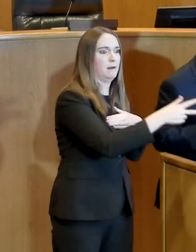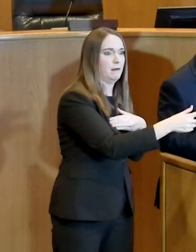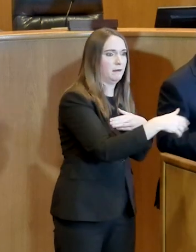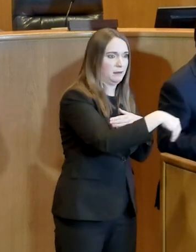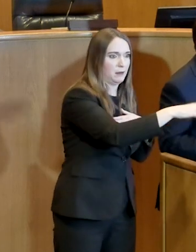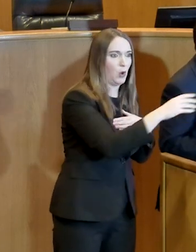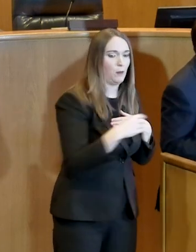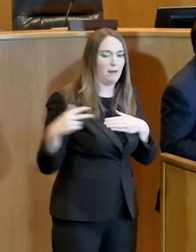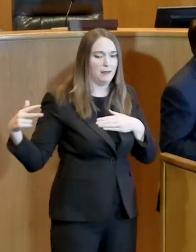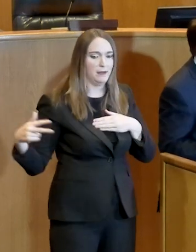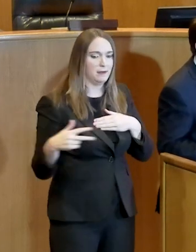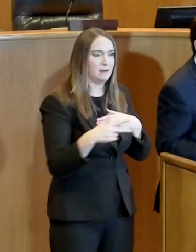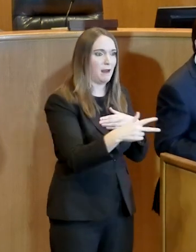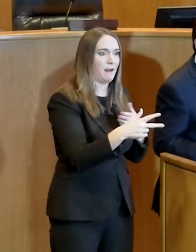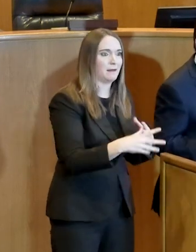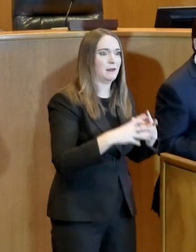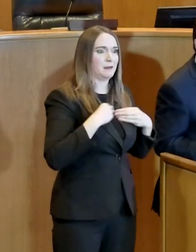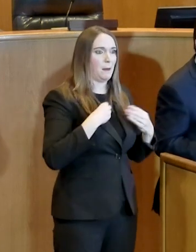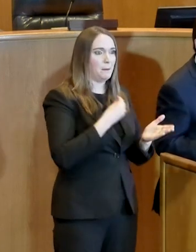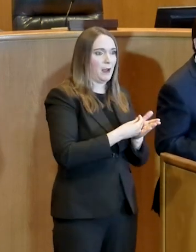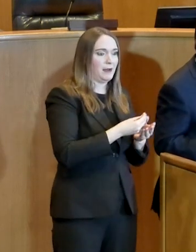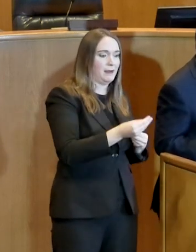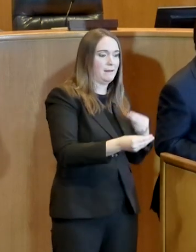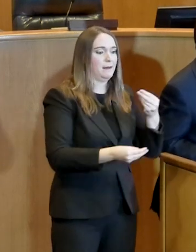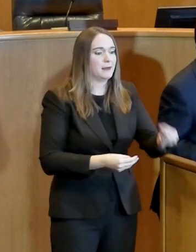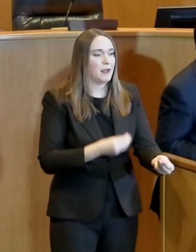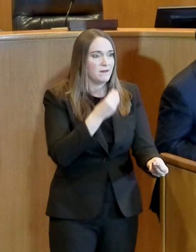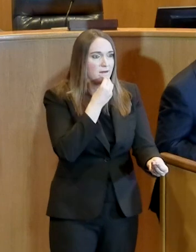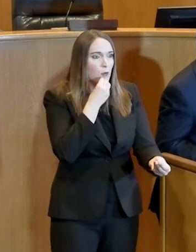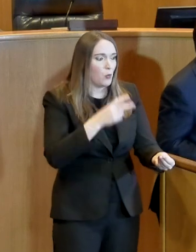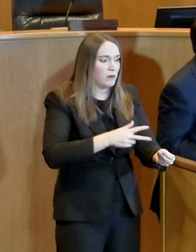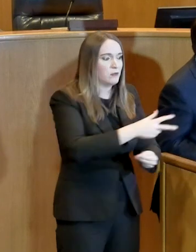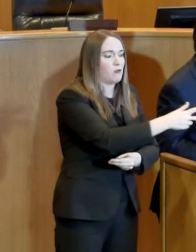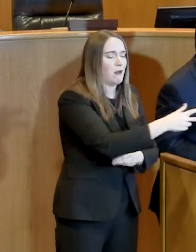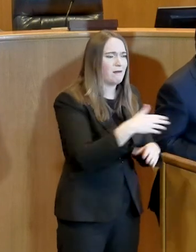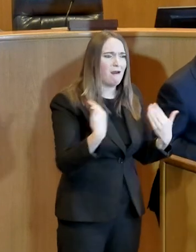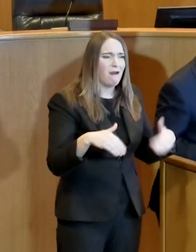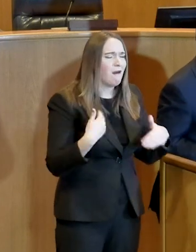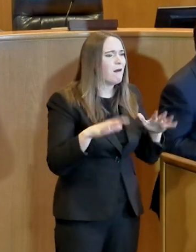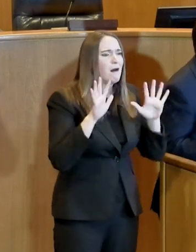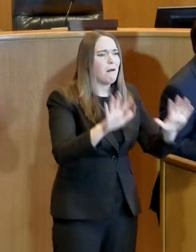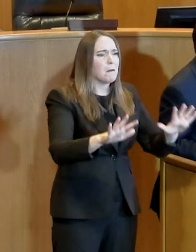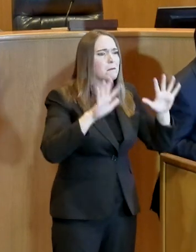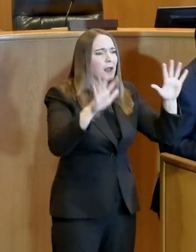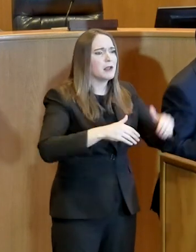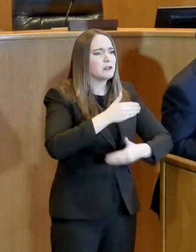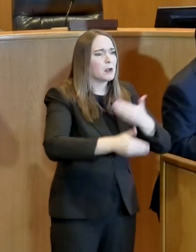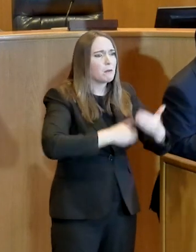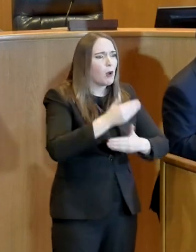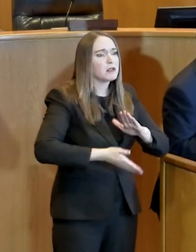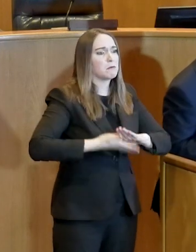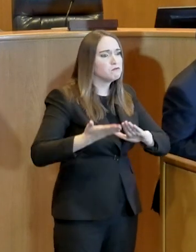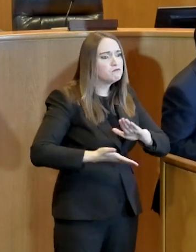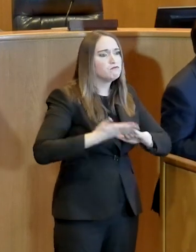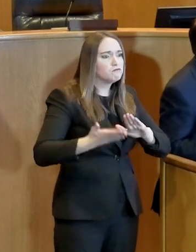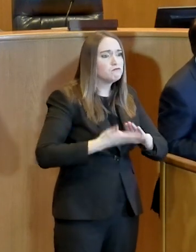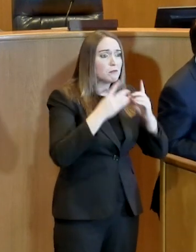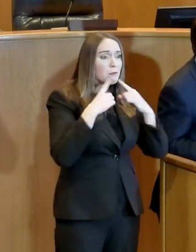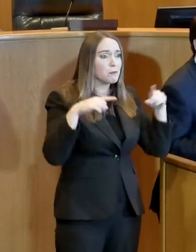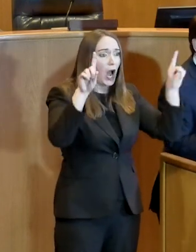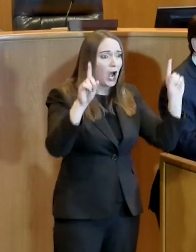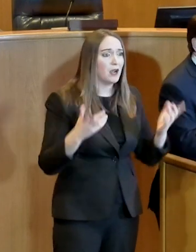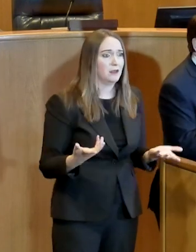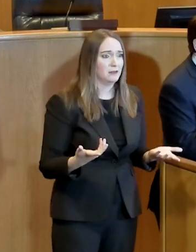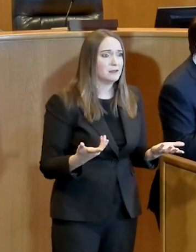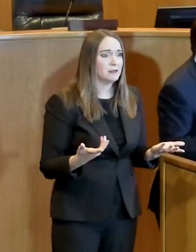his food, and come through. He said he had already had 60 cars come through, and he just put it on social media, what, two hours